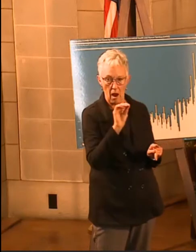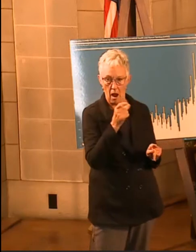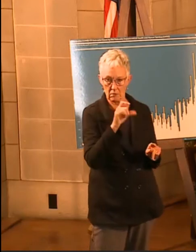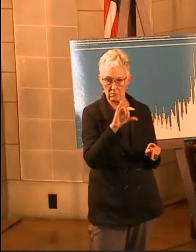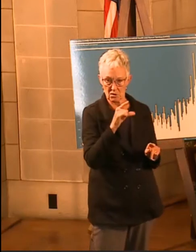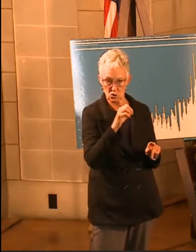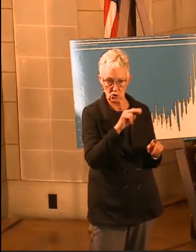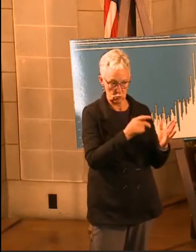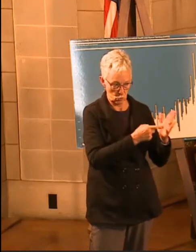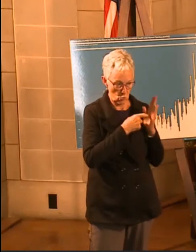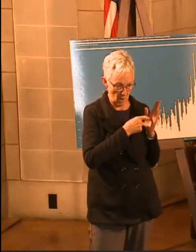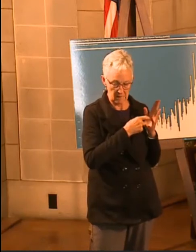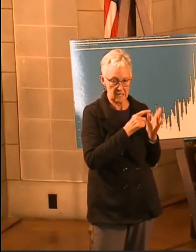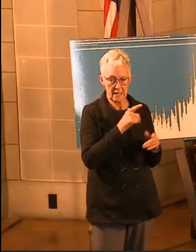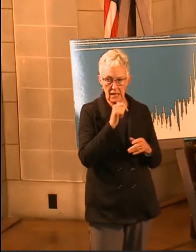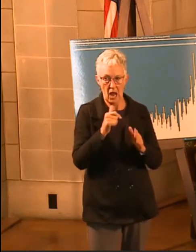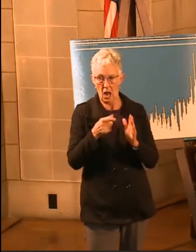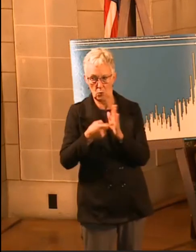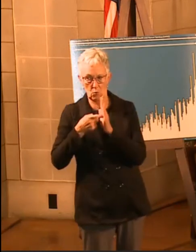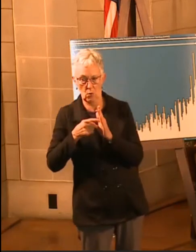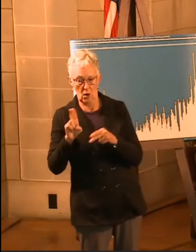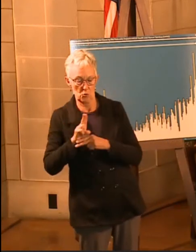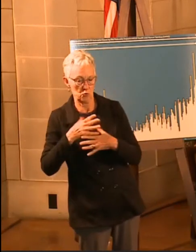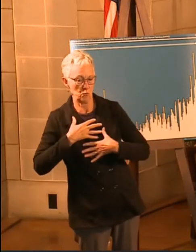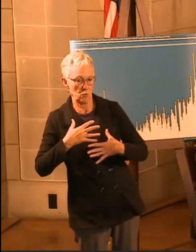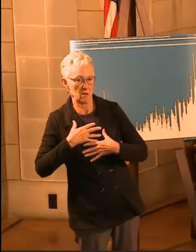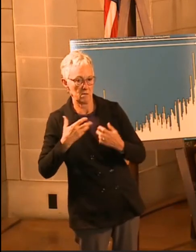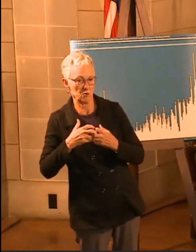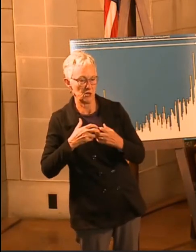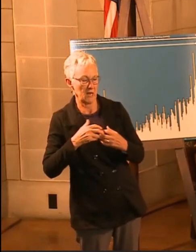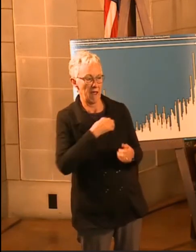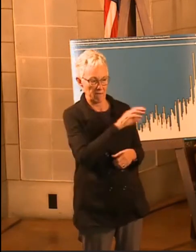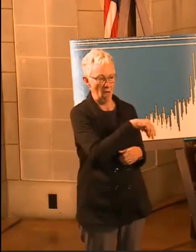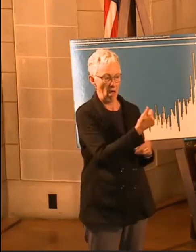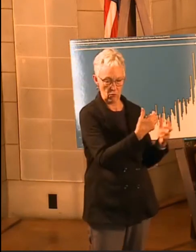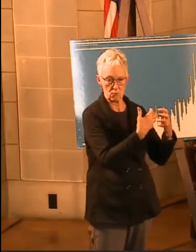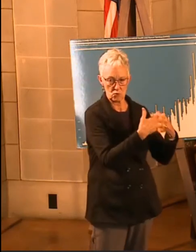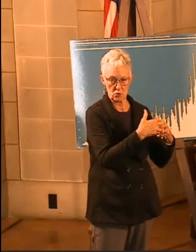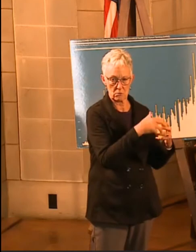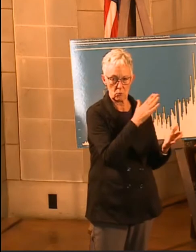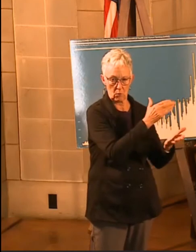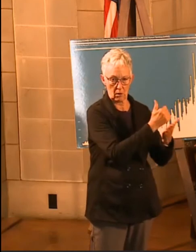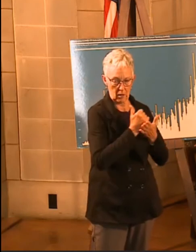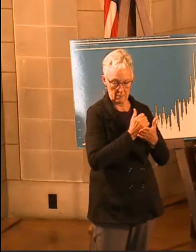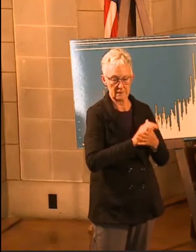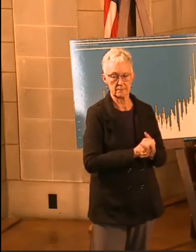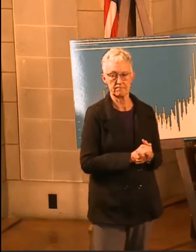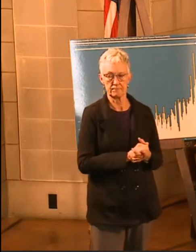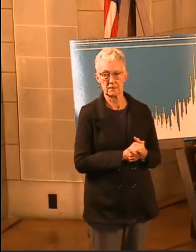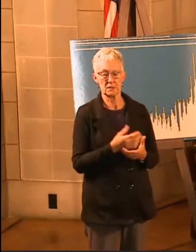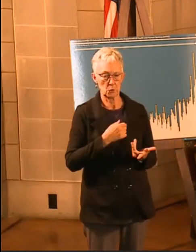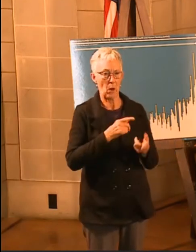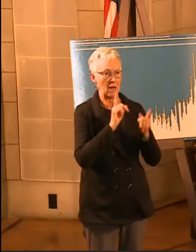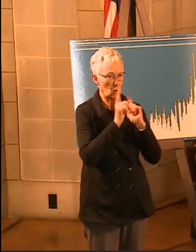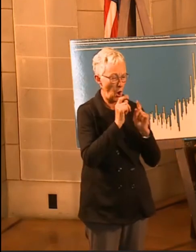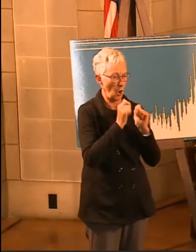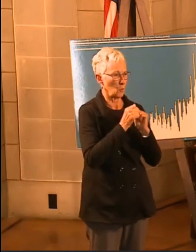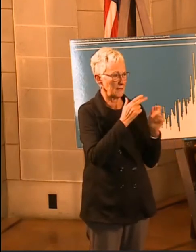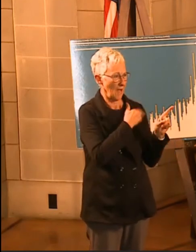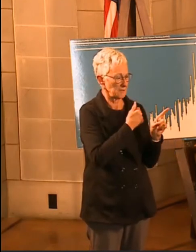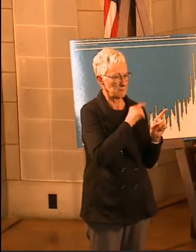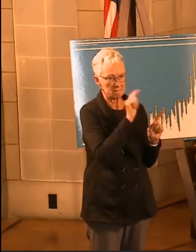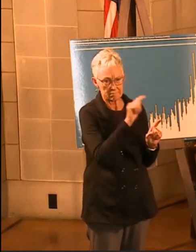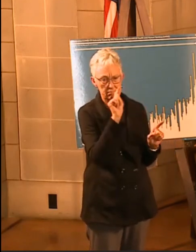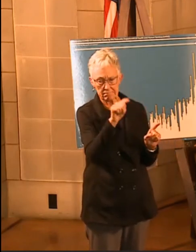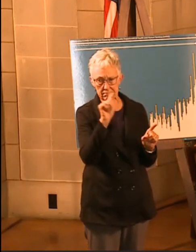As I mentioned, as I talked to the hospital and they expressed this need for additional staffing, they were worried about what was going to happen not only